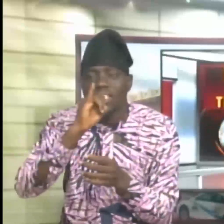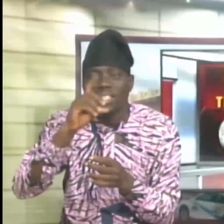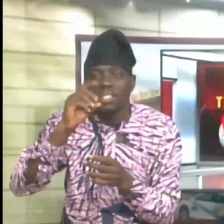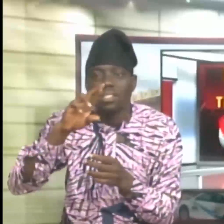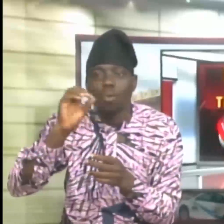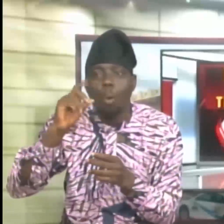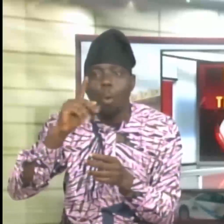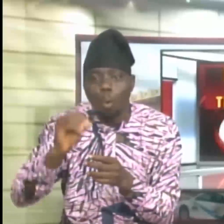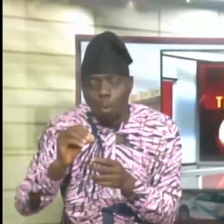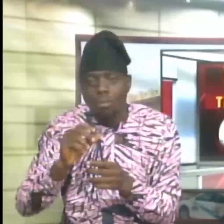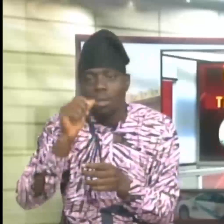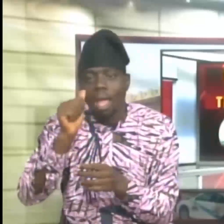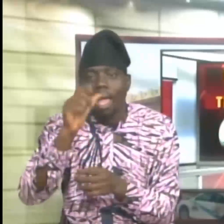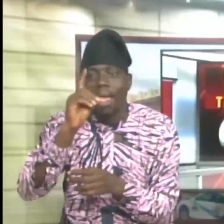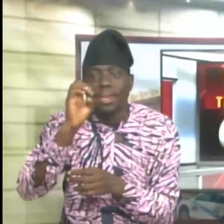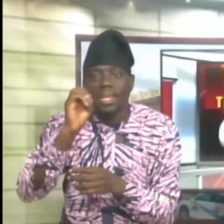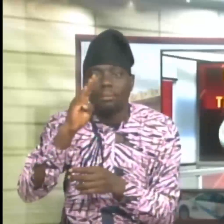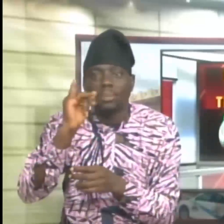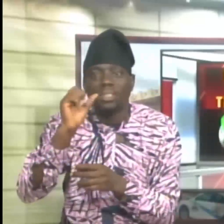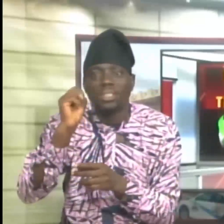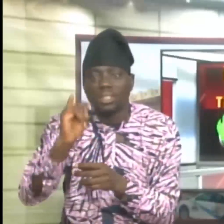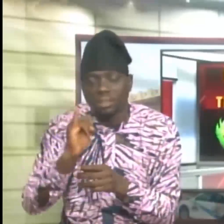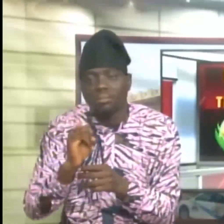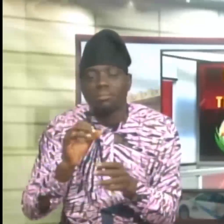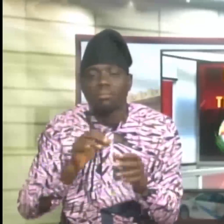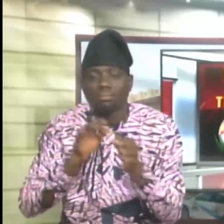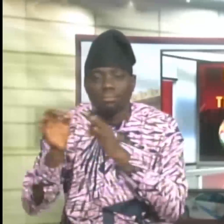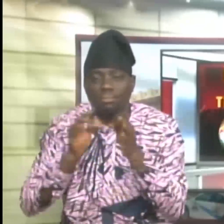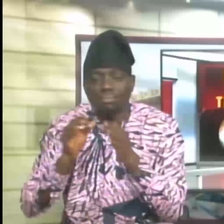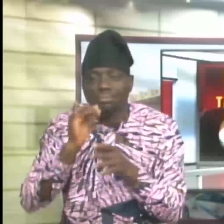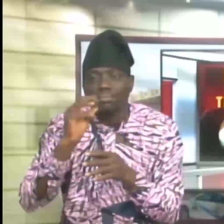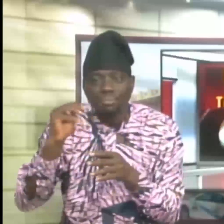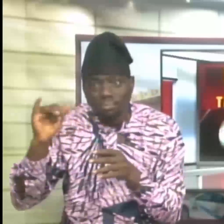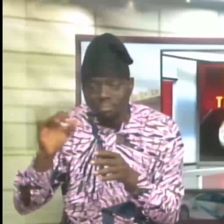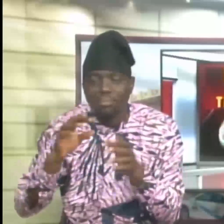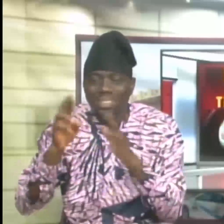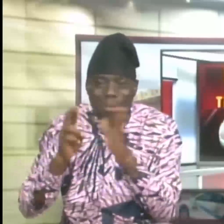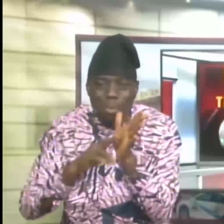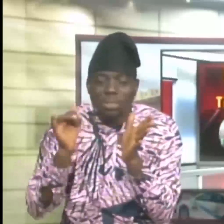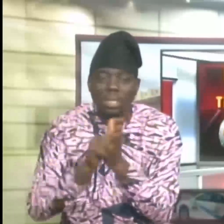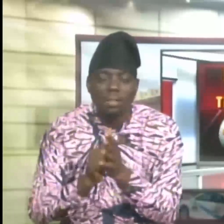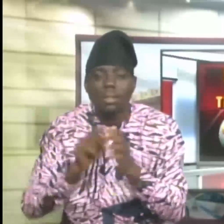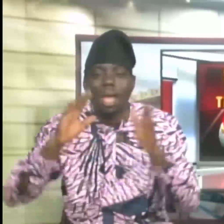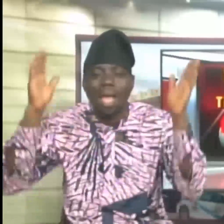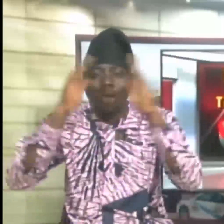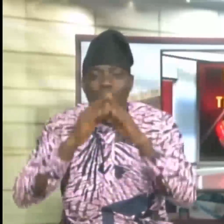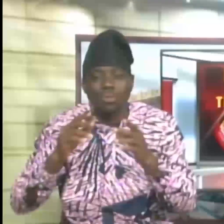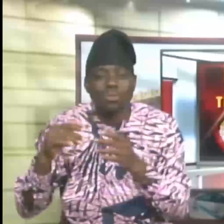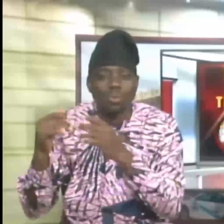at ABC Oyedele. Parliamentary Correspondent Yemi Dalimo reports that the House also played host to